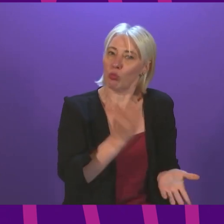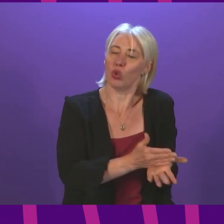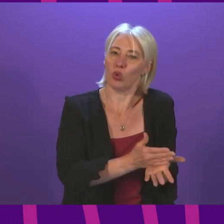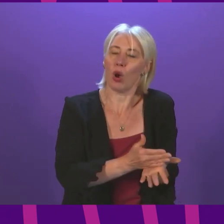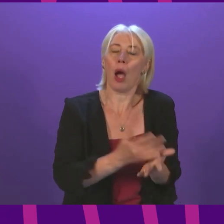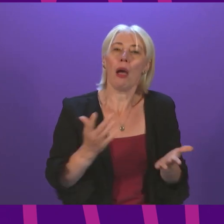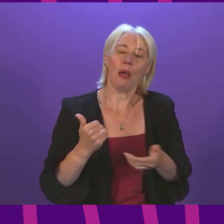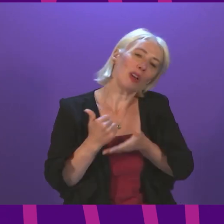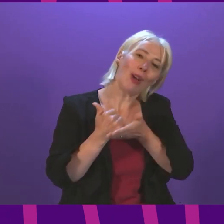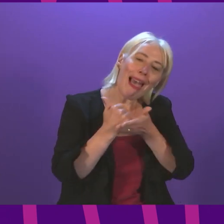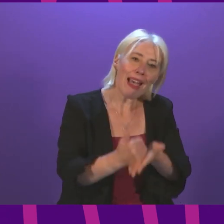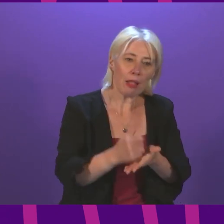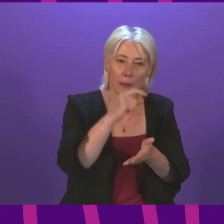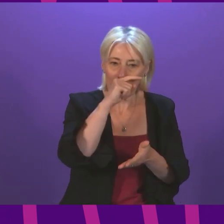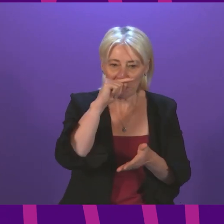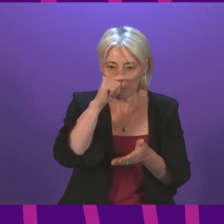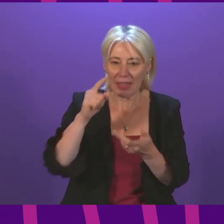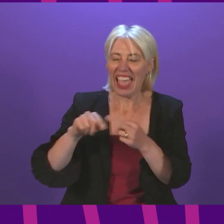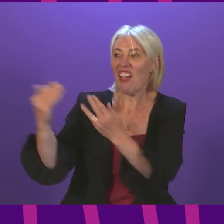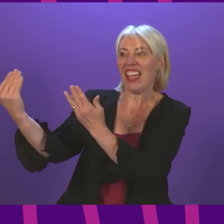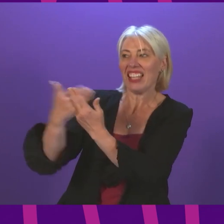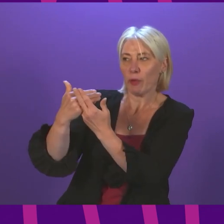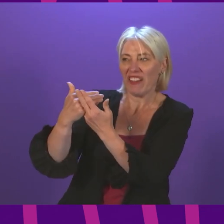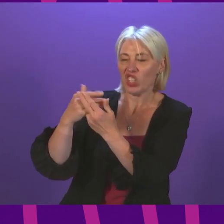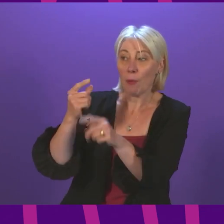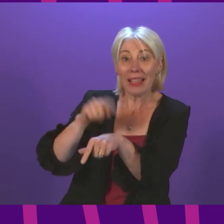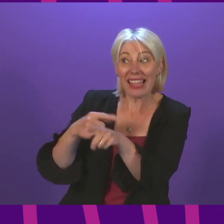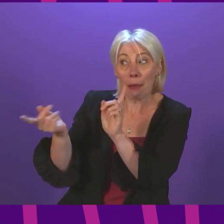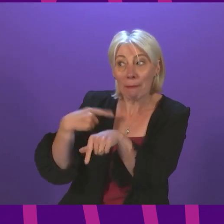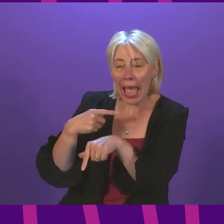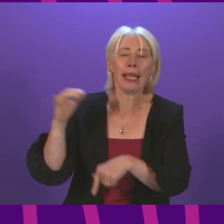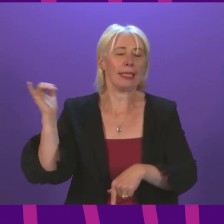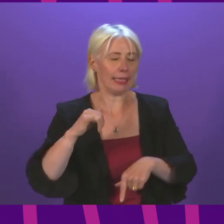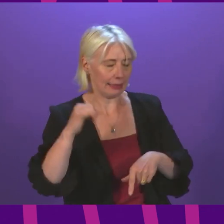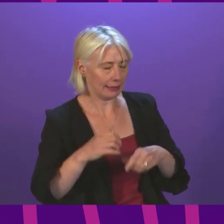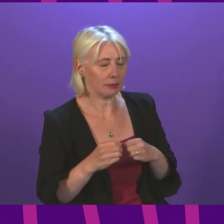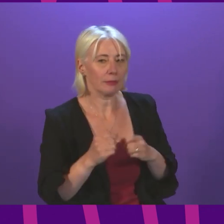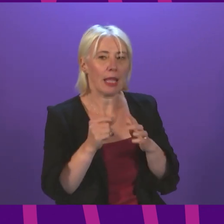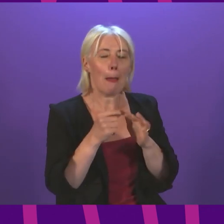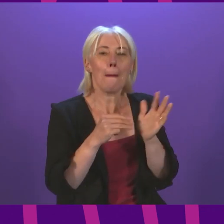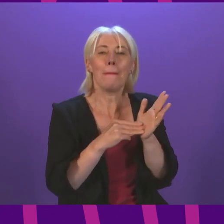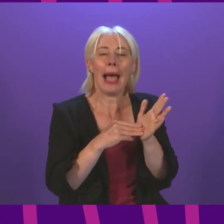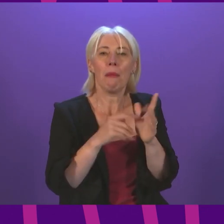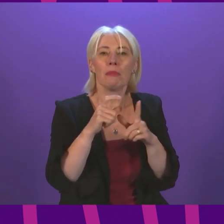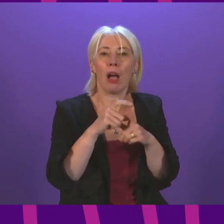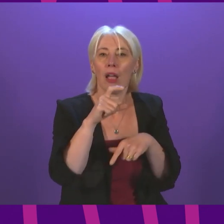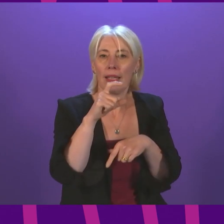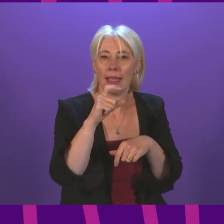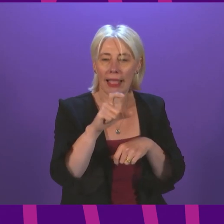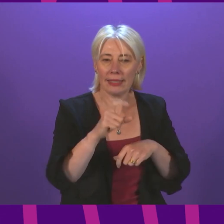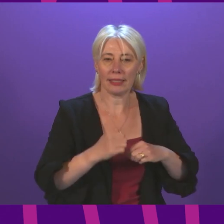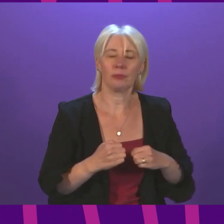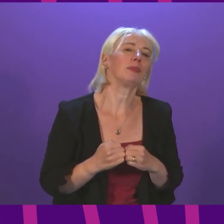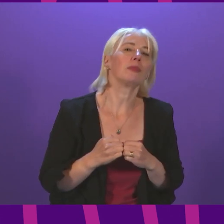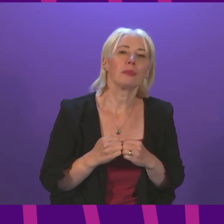long-term... Would I get some time back? A bit of time back, yes. Pam Duncan Glancy. Thank you, Deputy Poseidon Officer, and